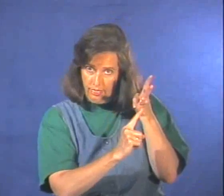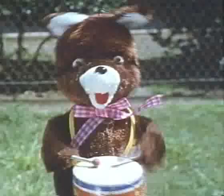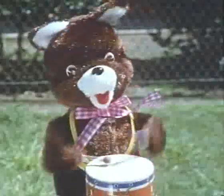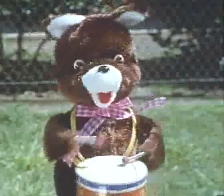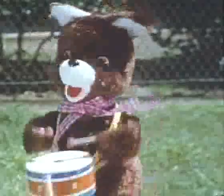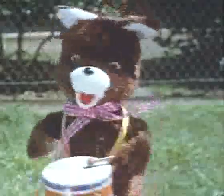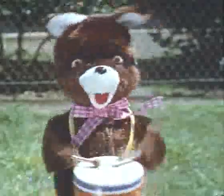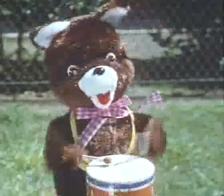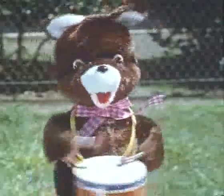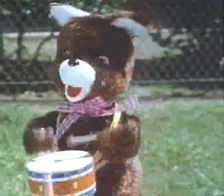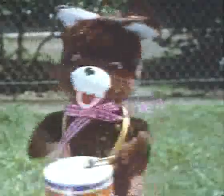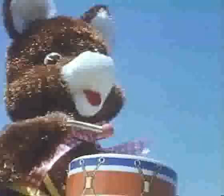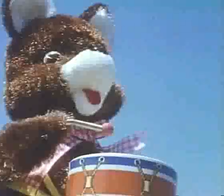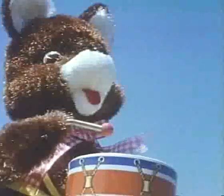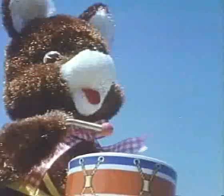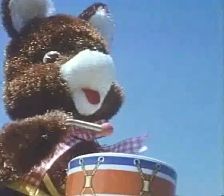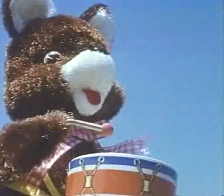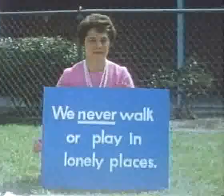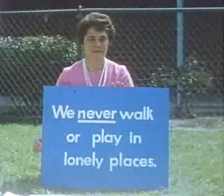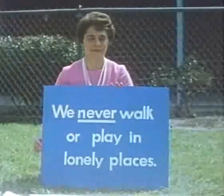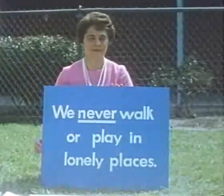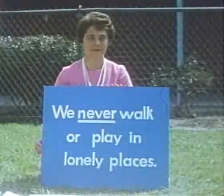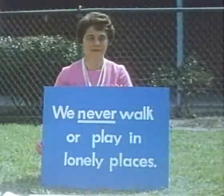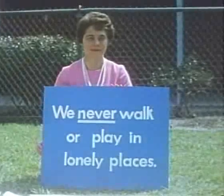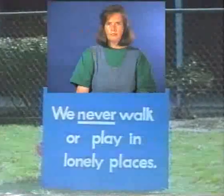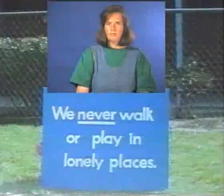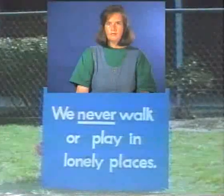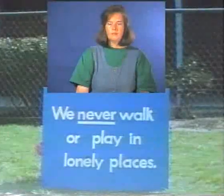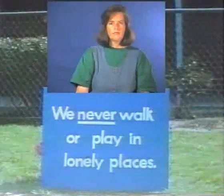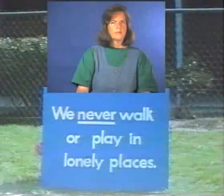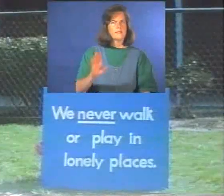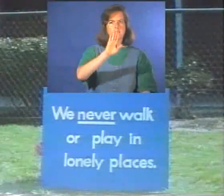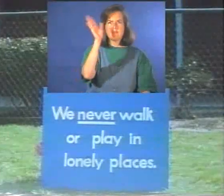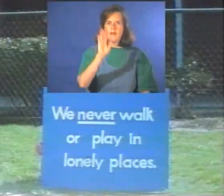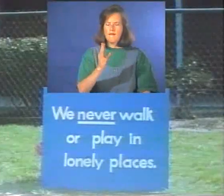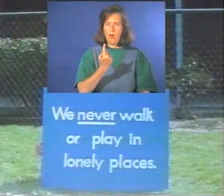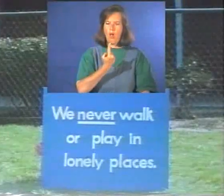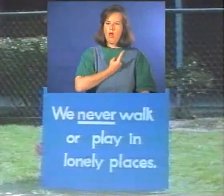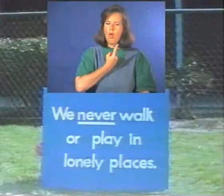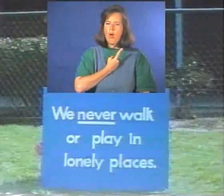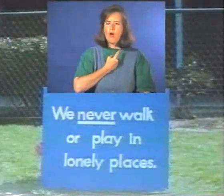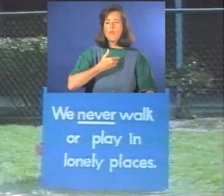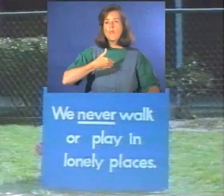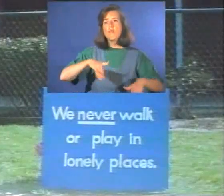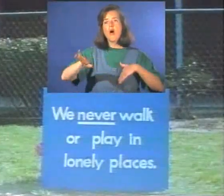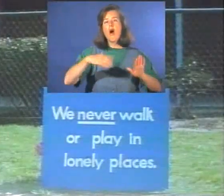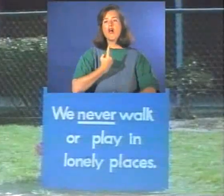we never walk or play